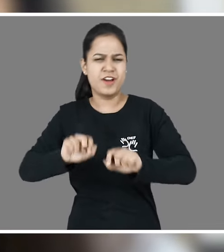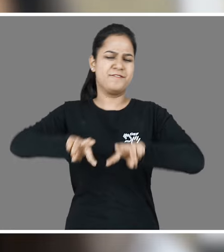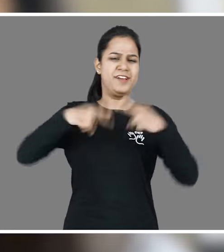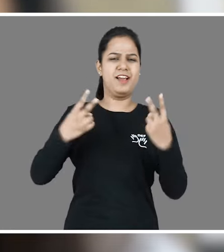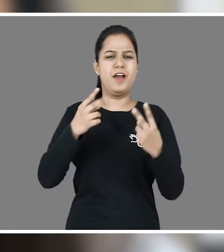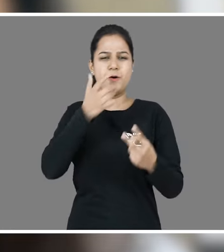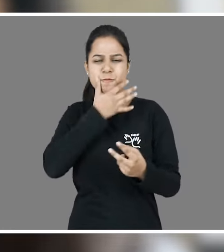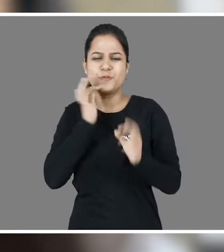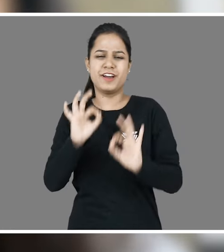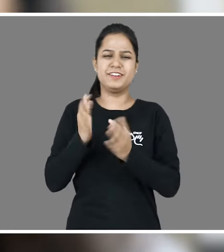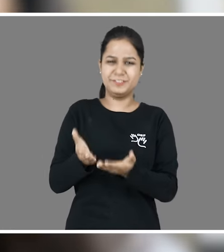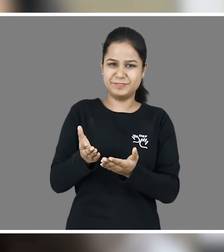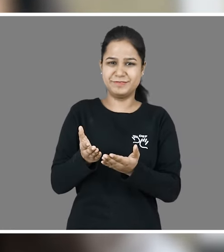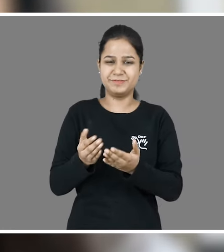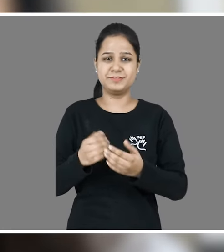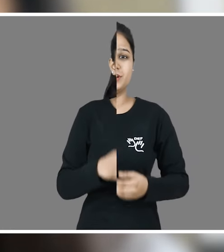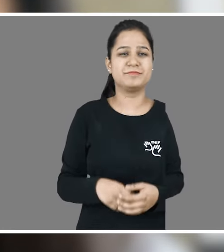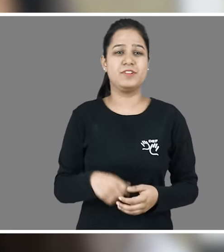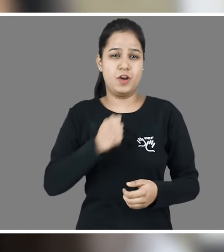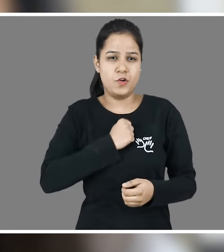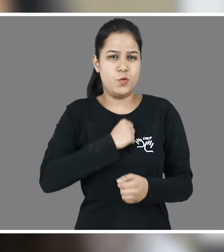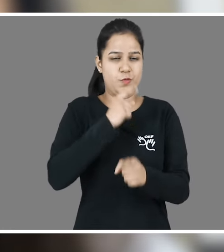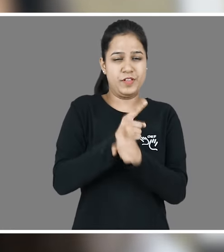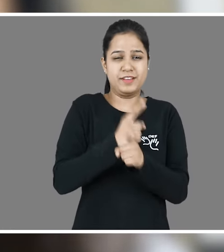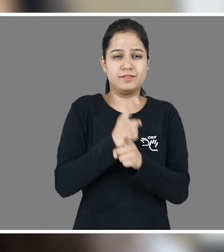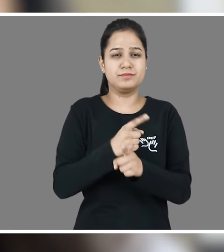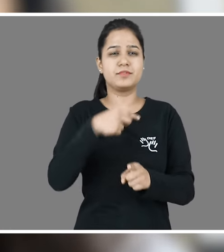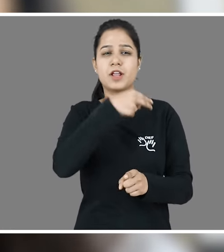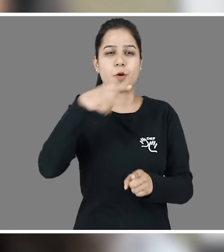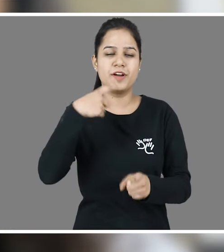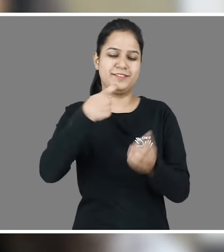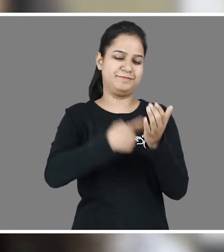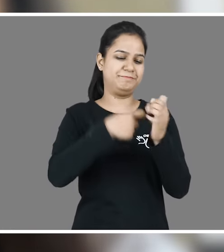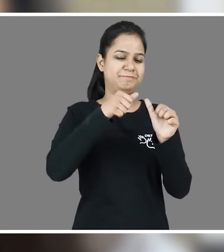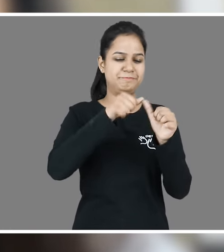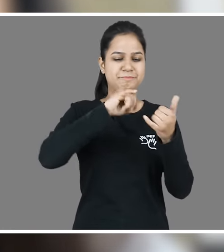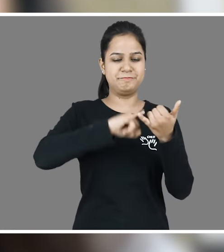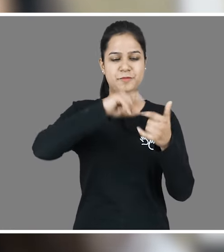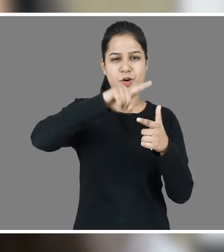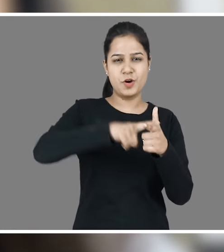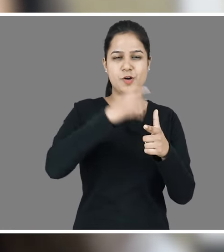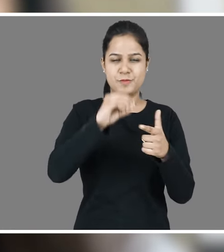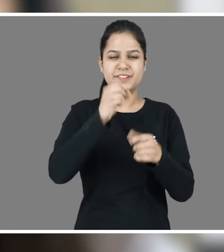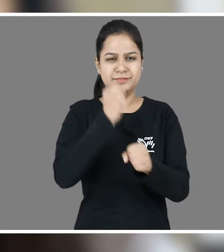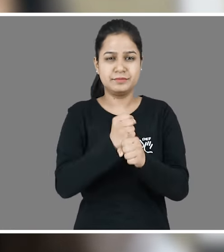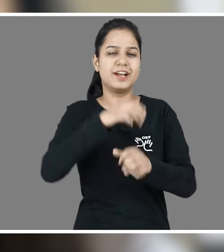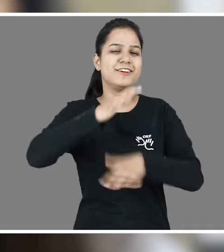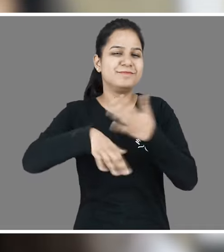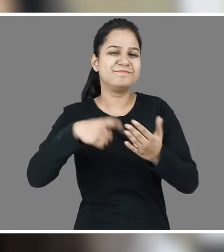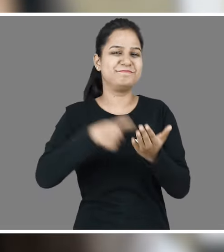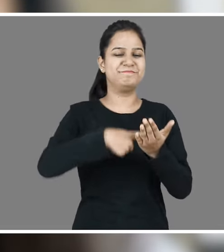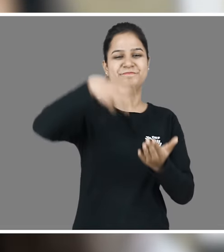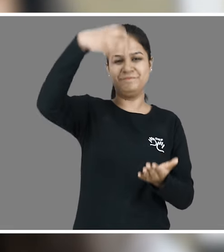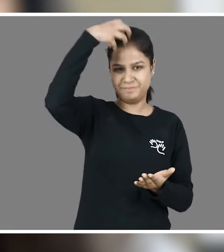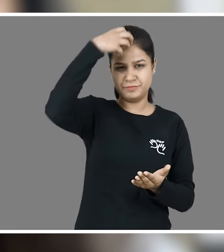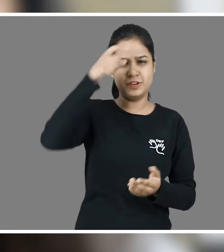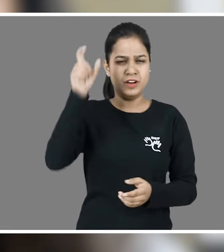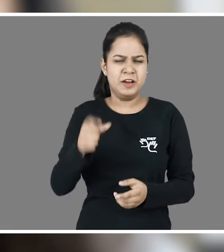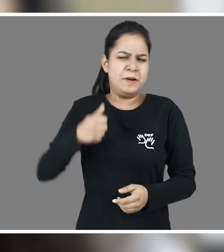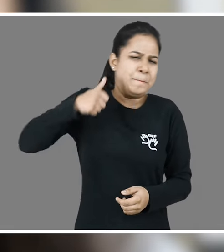great teacher like mine, I had Rastok as my teacher and I think he's super fun. He's a great, great teacher and I am